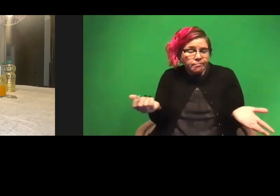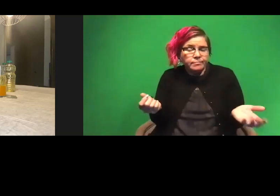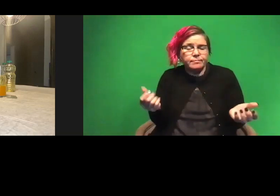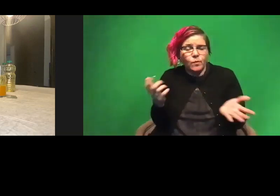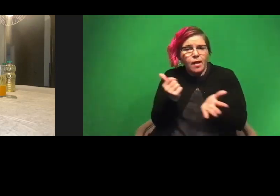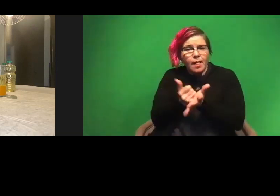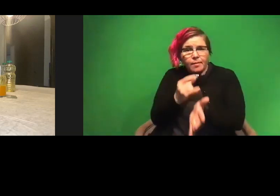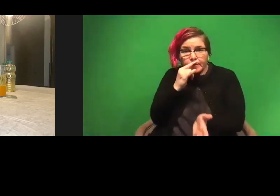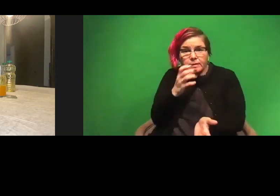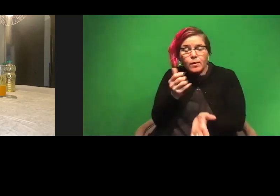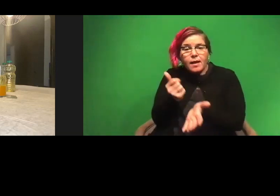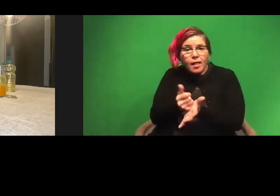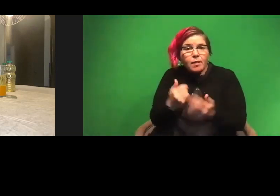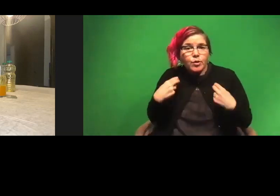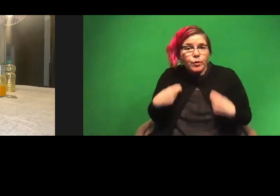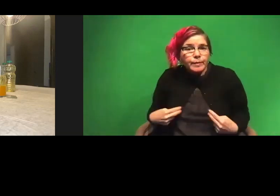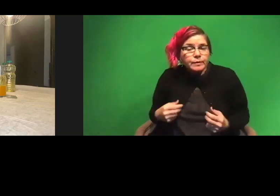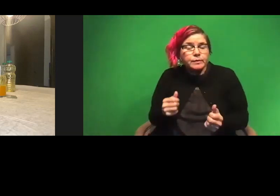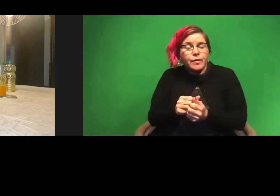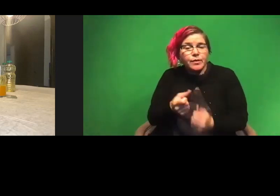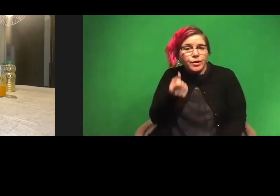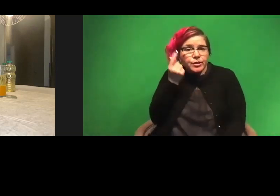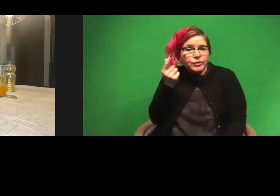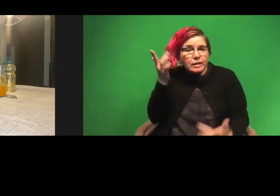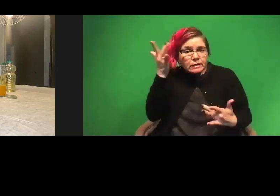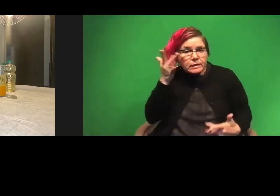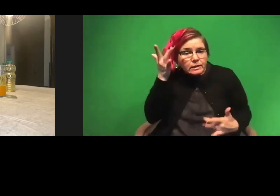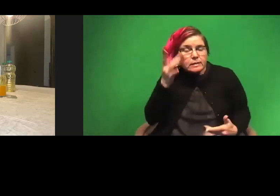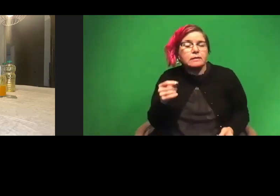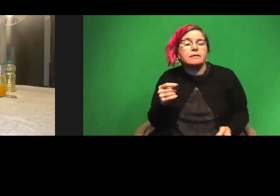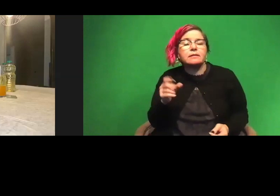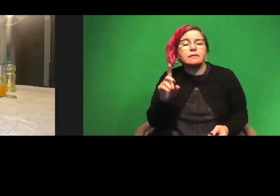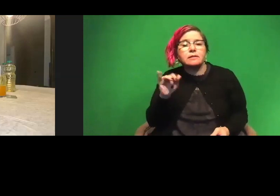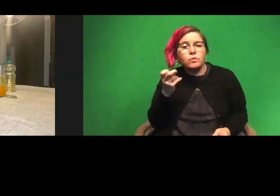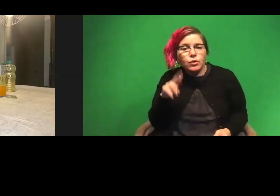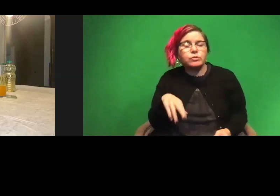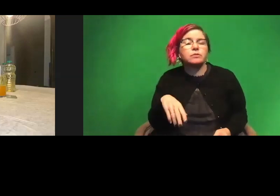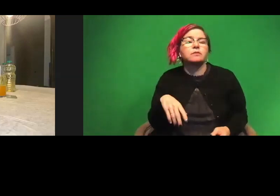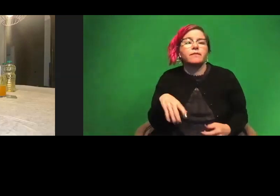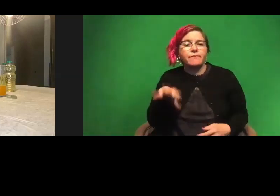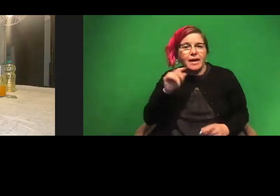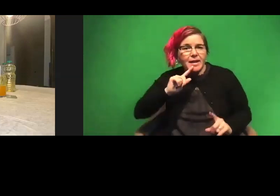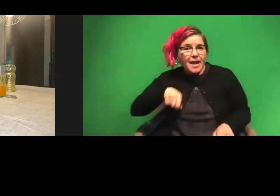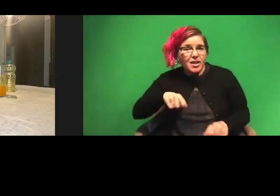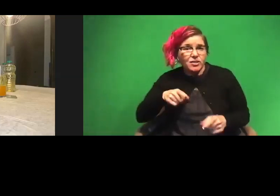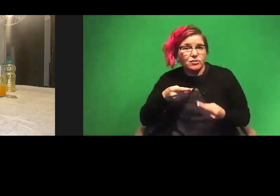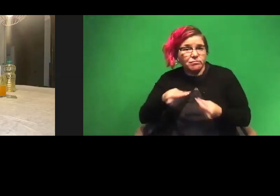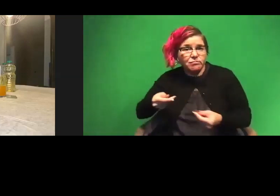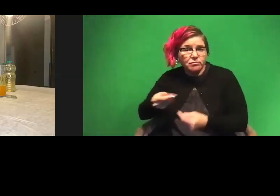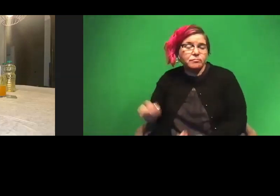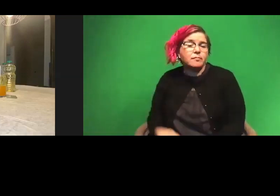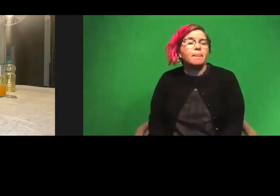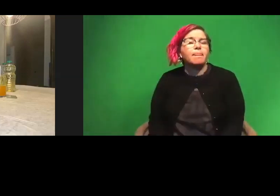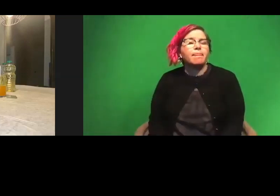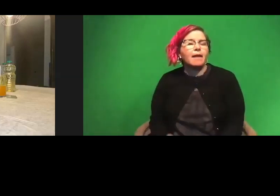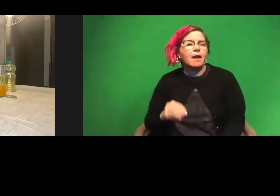help kids. I want to help humans with understanding these diseases, these disorders, and hopefully finding answers to them. Um, so I think that